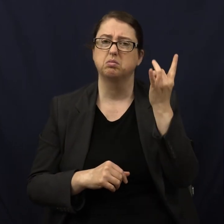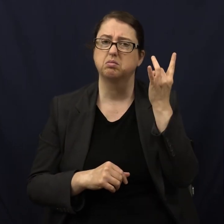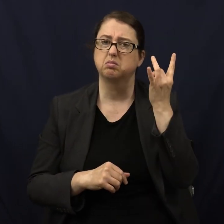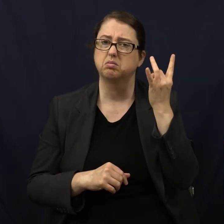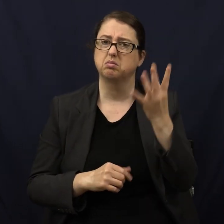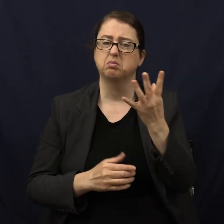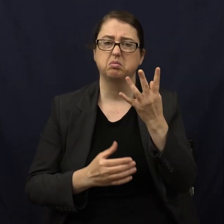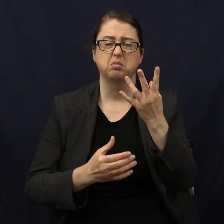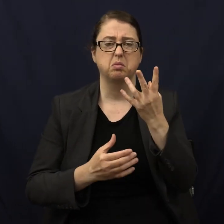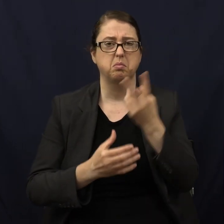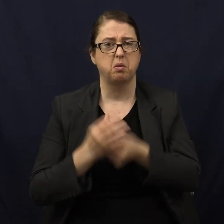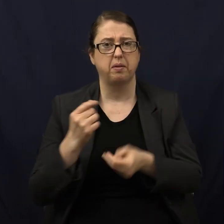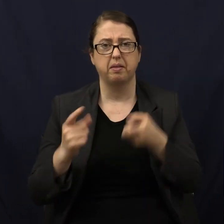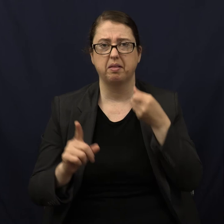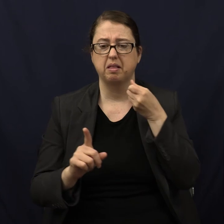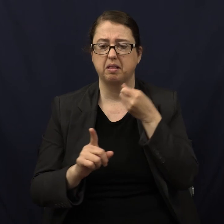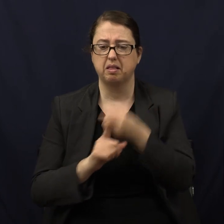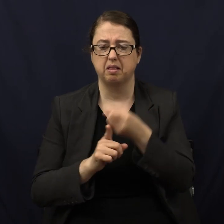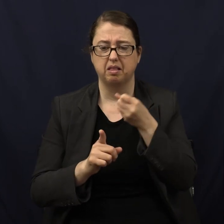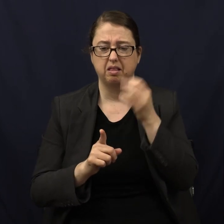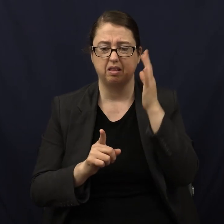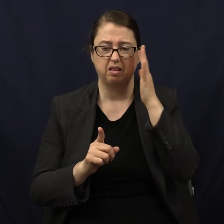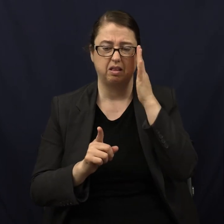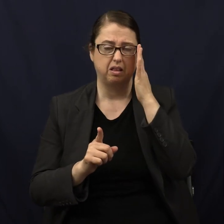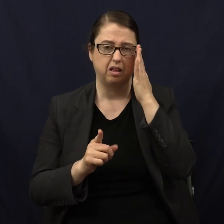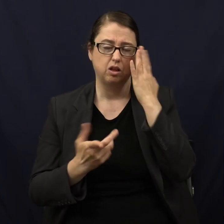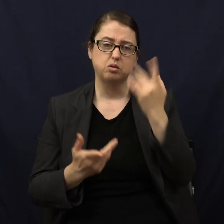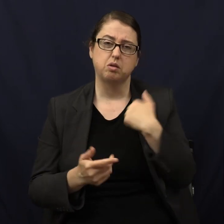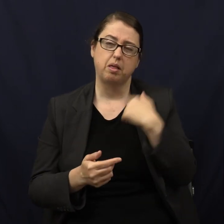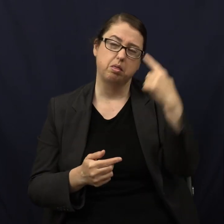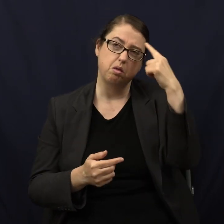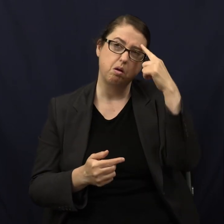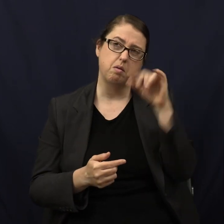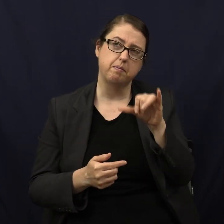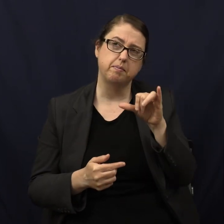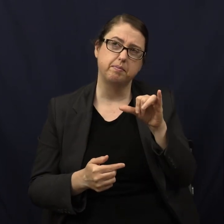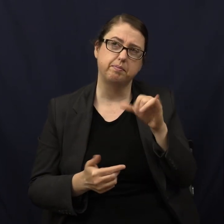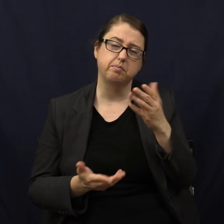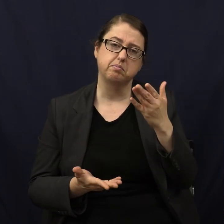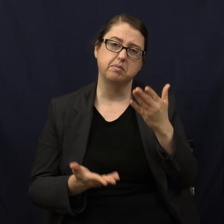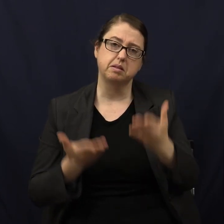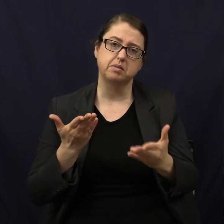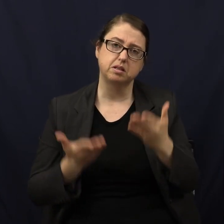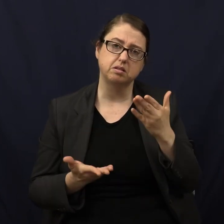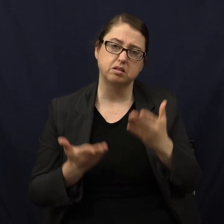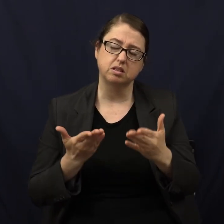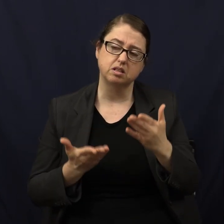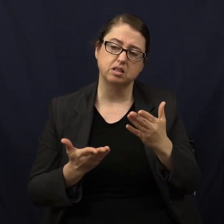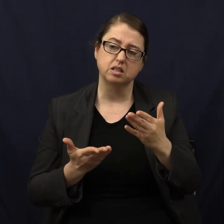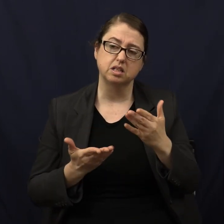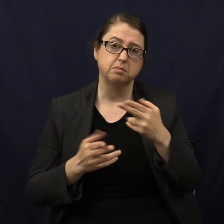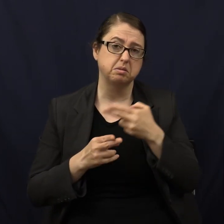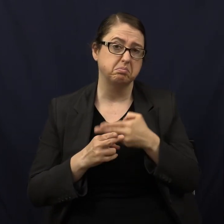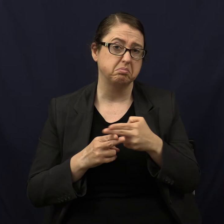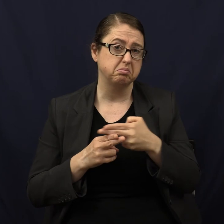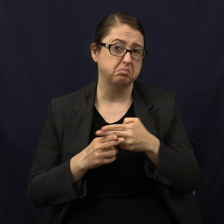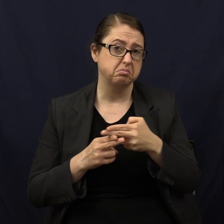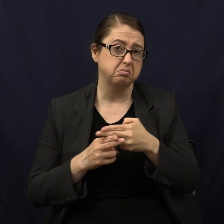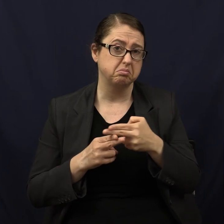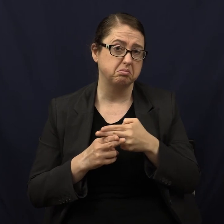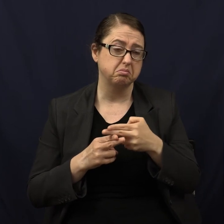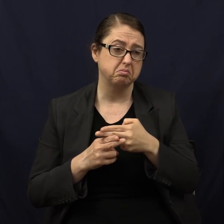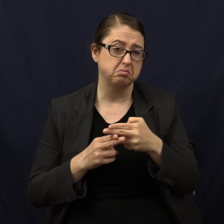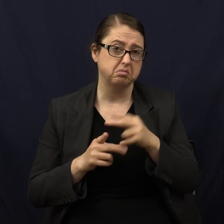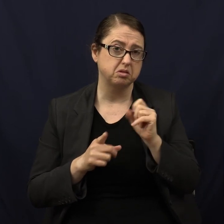chiasms, right? I mean, kind of a bummer. So I thought, well, maybe it could be temporal arteritis,